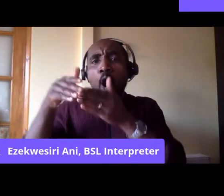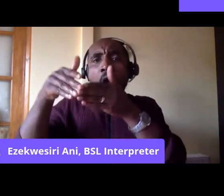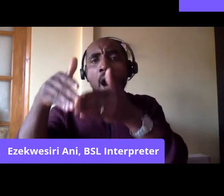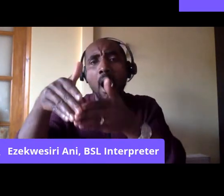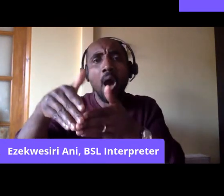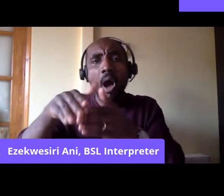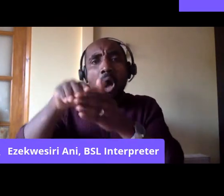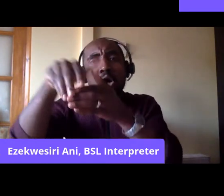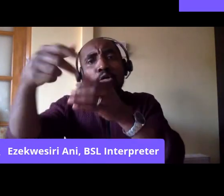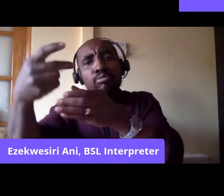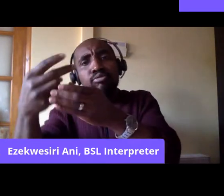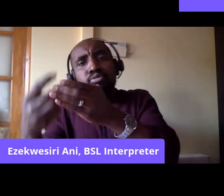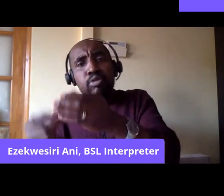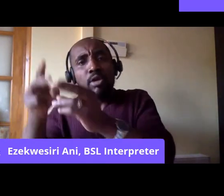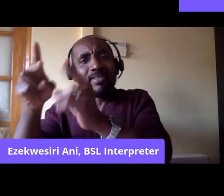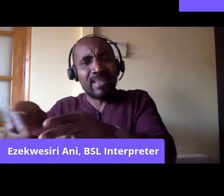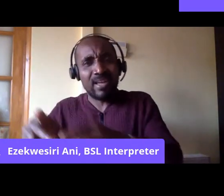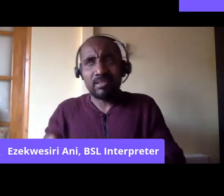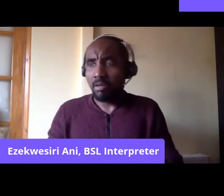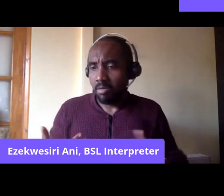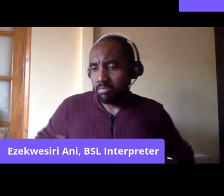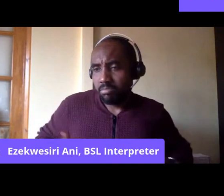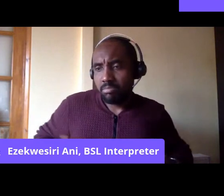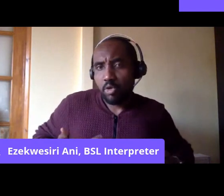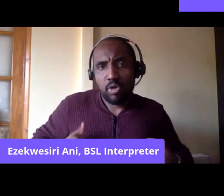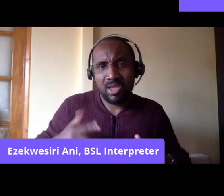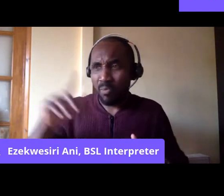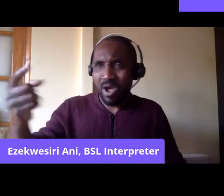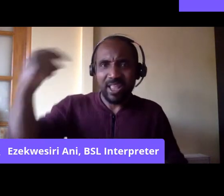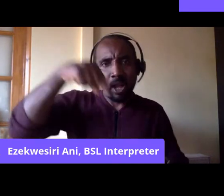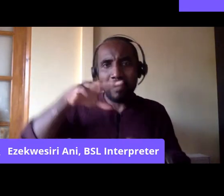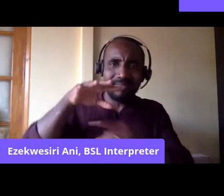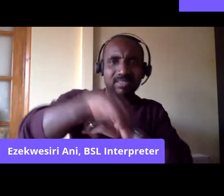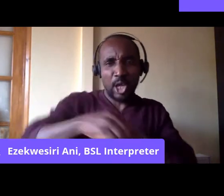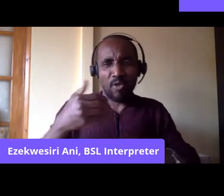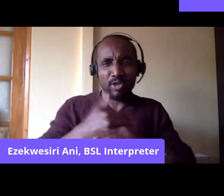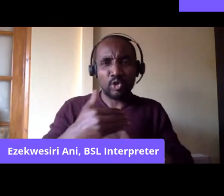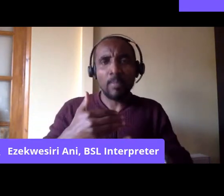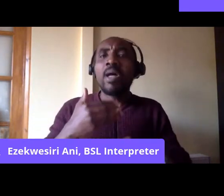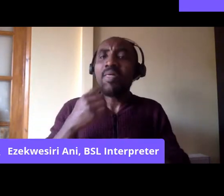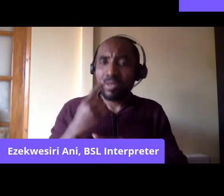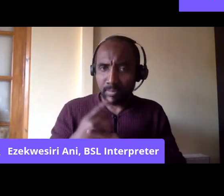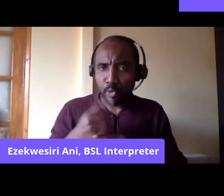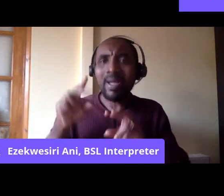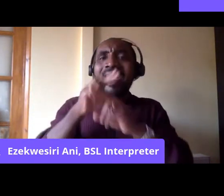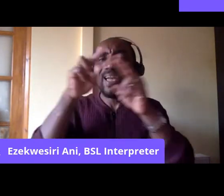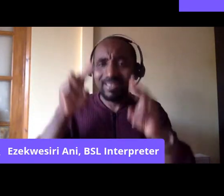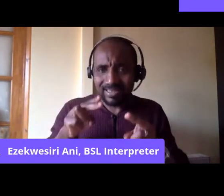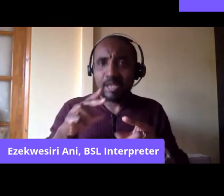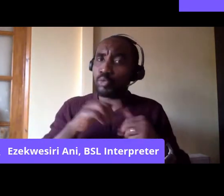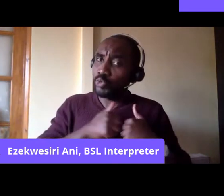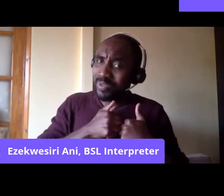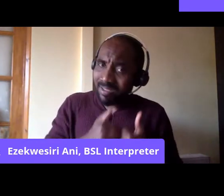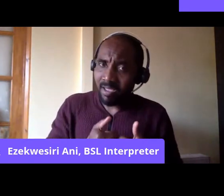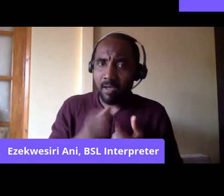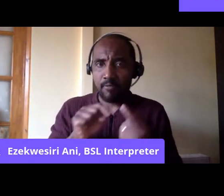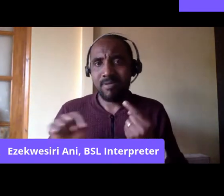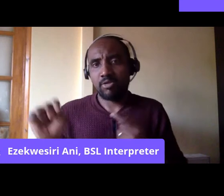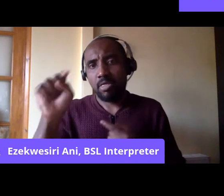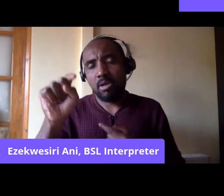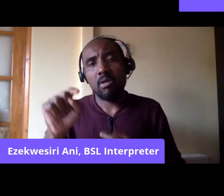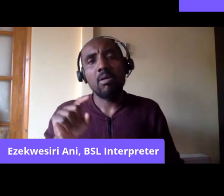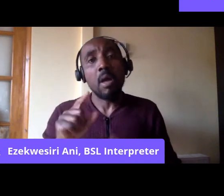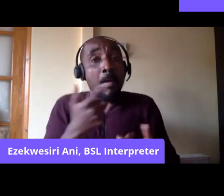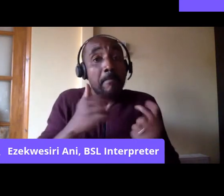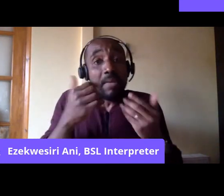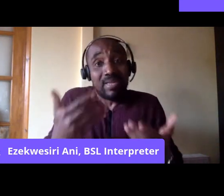That kind of politics is the only antidote is the kind of internationalism I'm talking about. And whether we may not see it now,